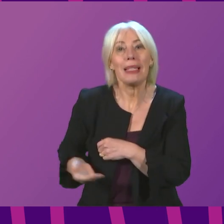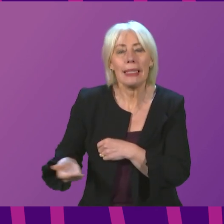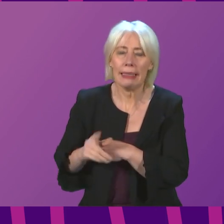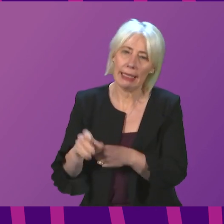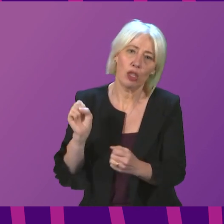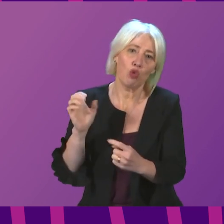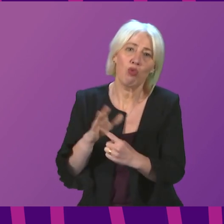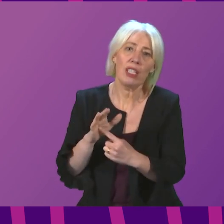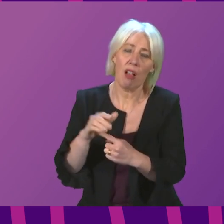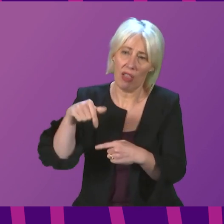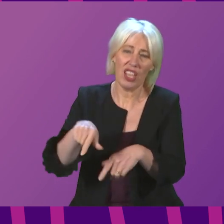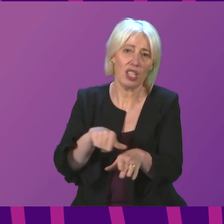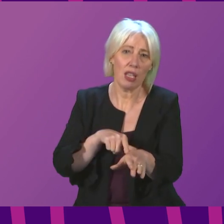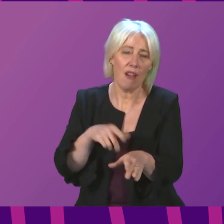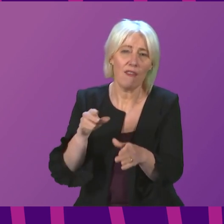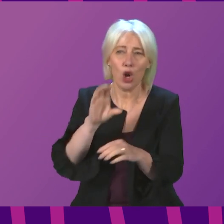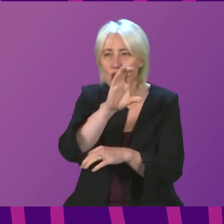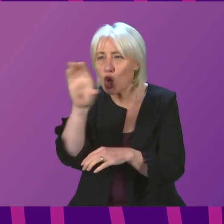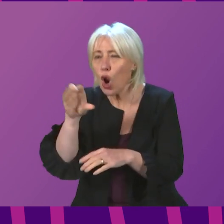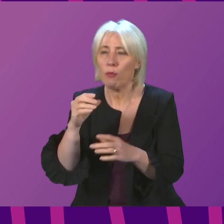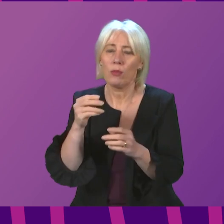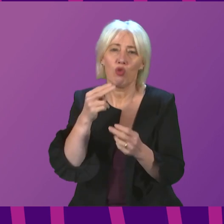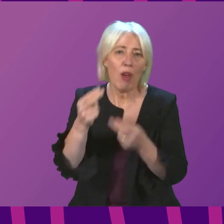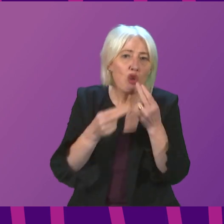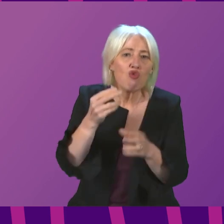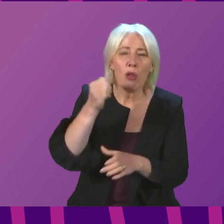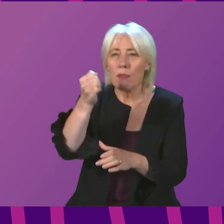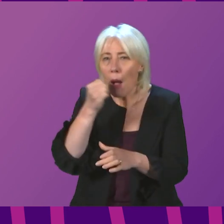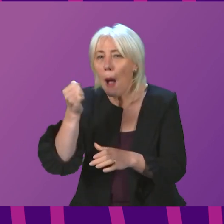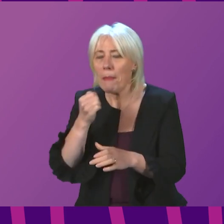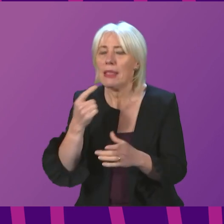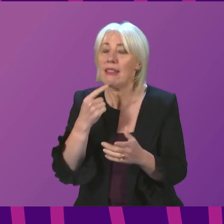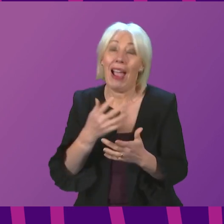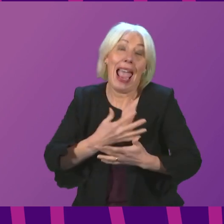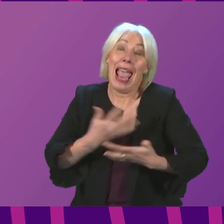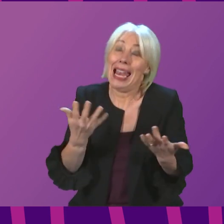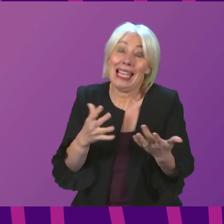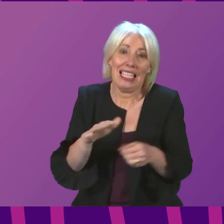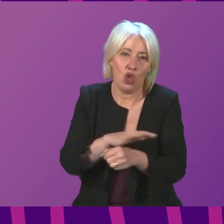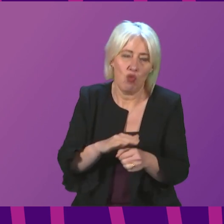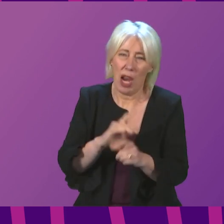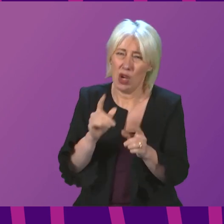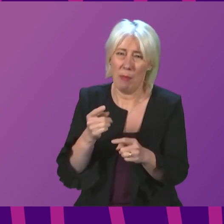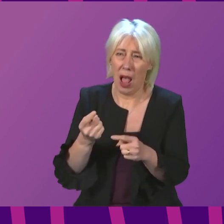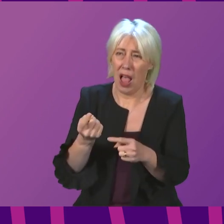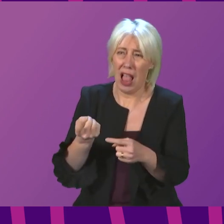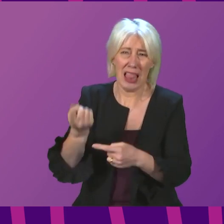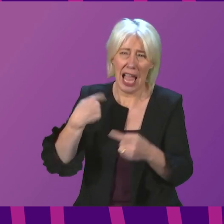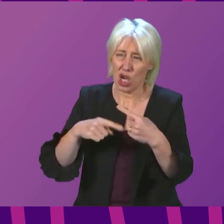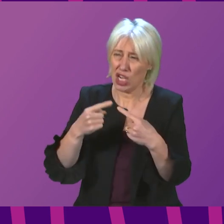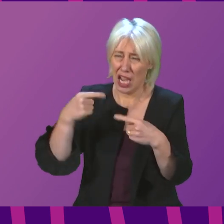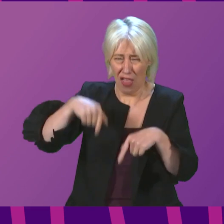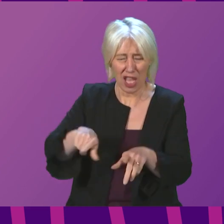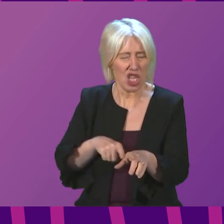critical time of year for retail and hospitality businesses in any circumstances, but after the last two years, may well